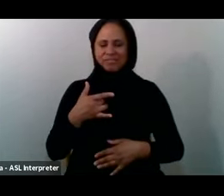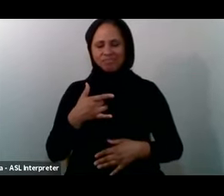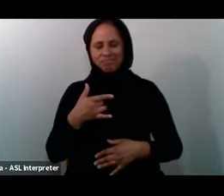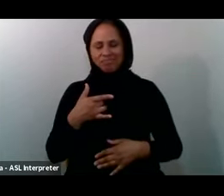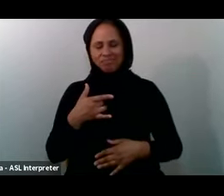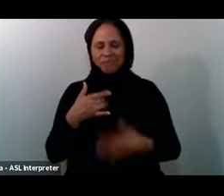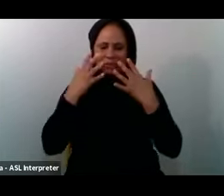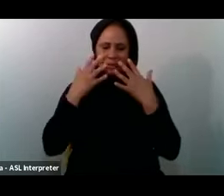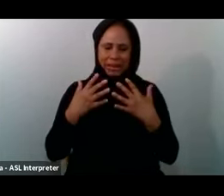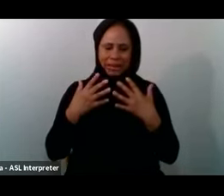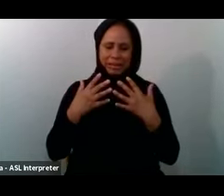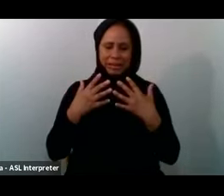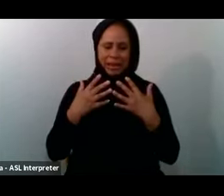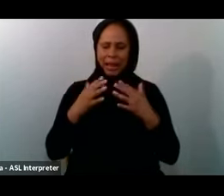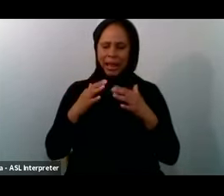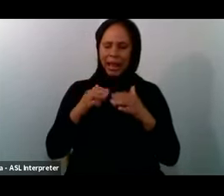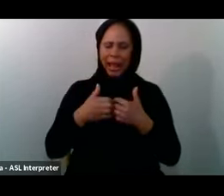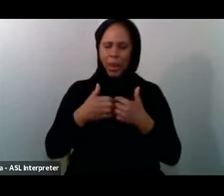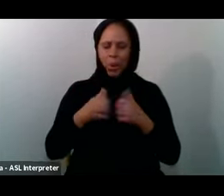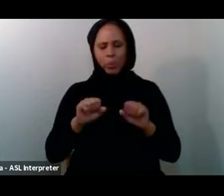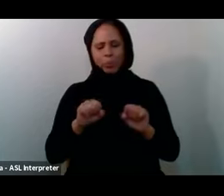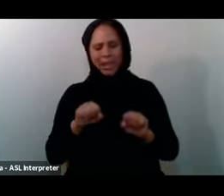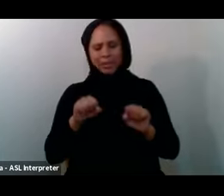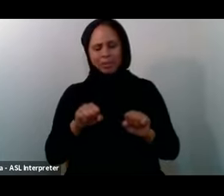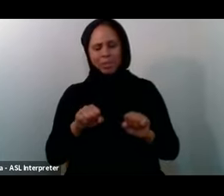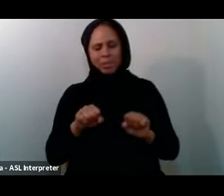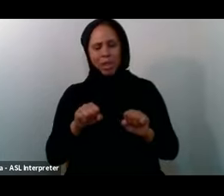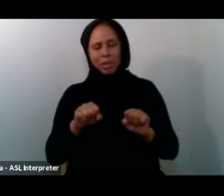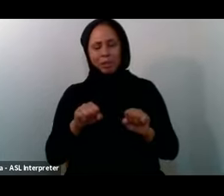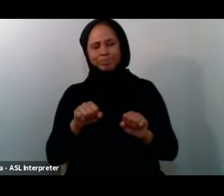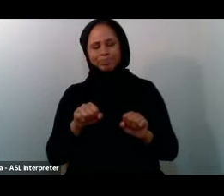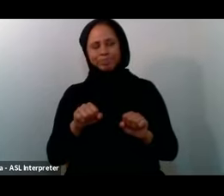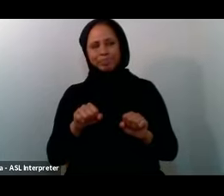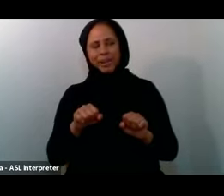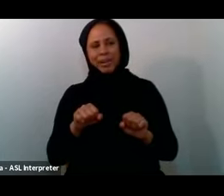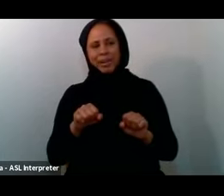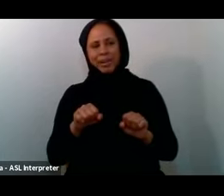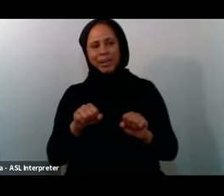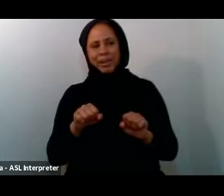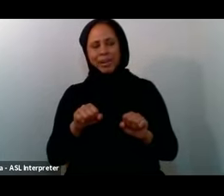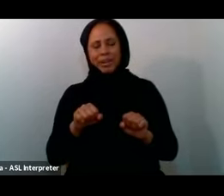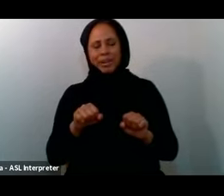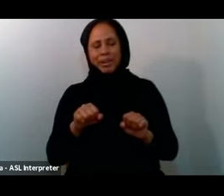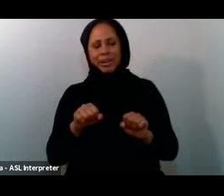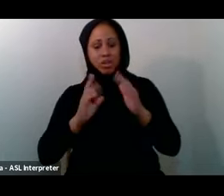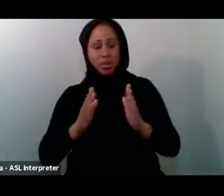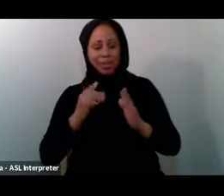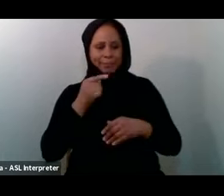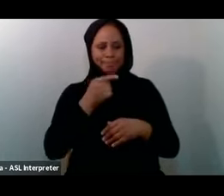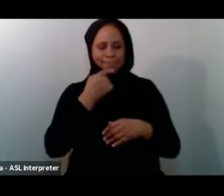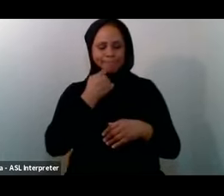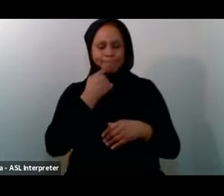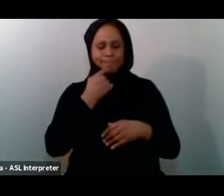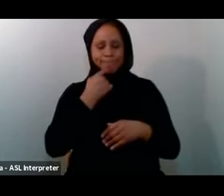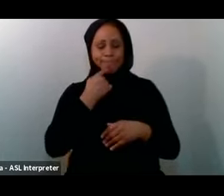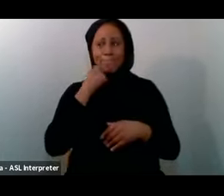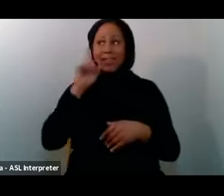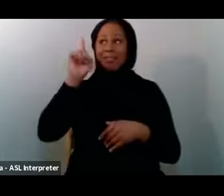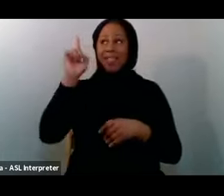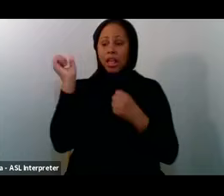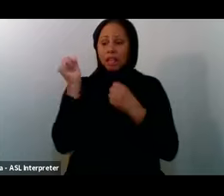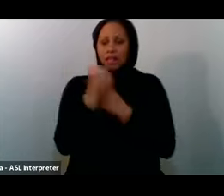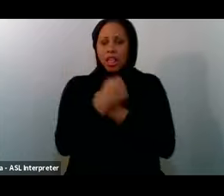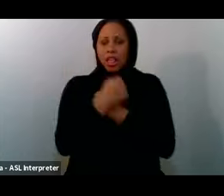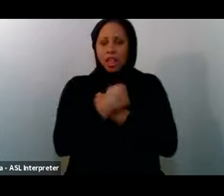sadness That how Is it Possible Like you Know You know Where the Prophet Sallallahu Says that Allah Loves a Person who Is sick